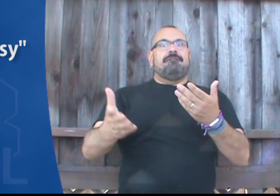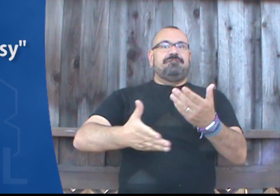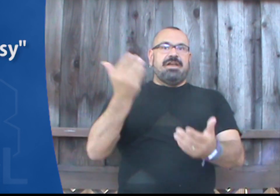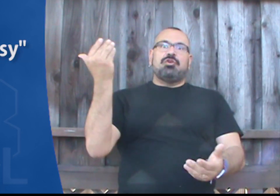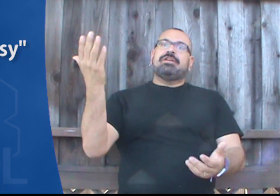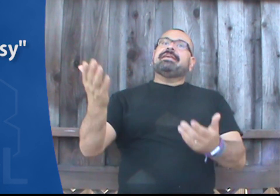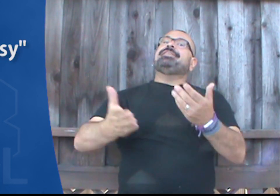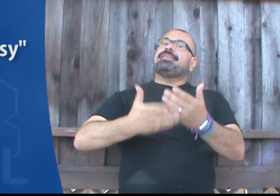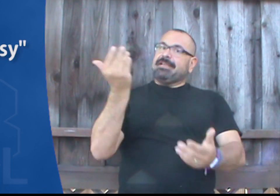Very easy.